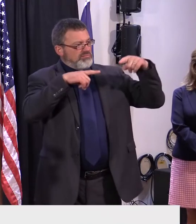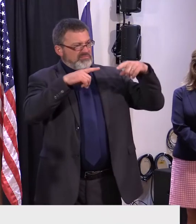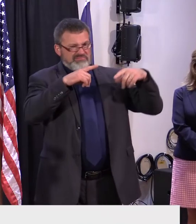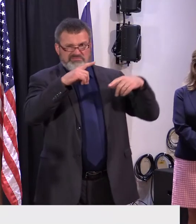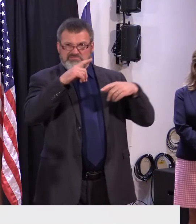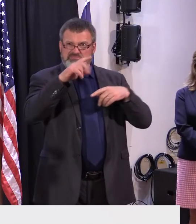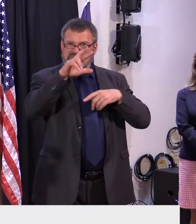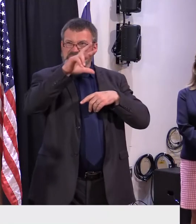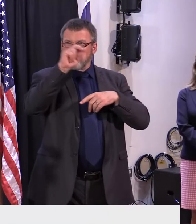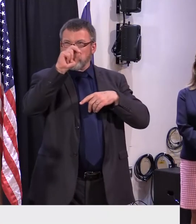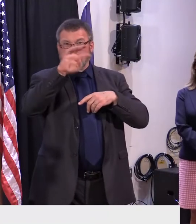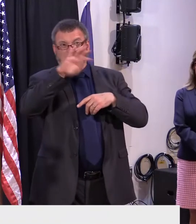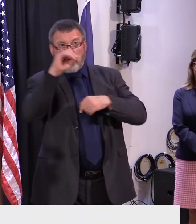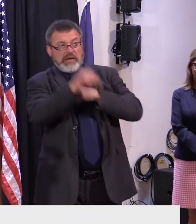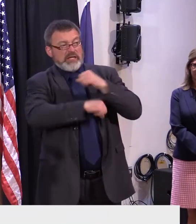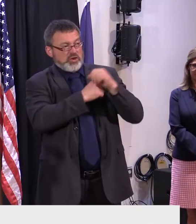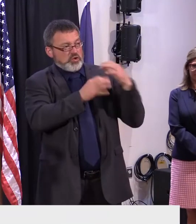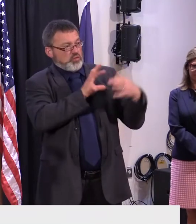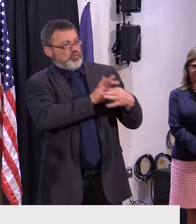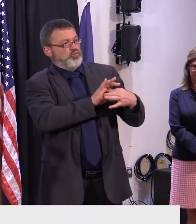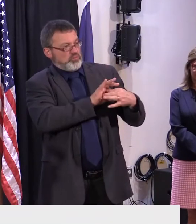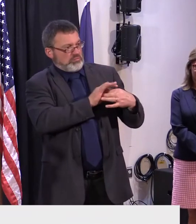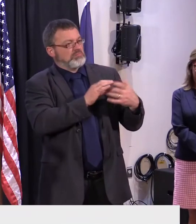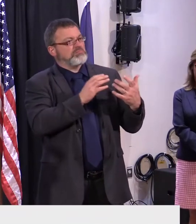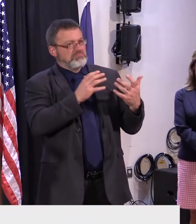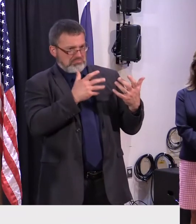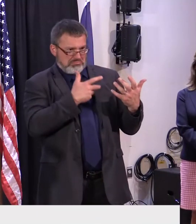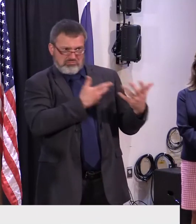thank you